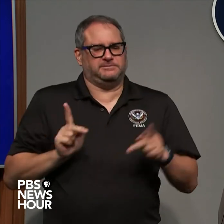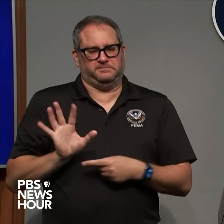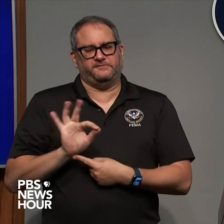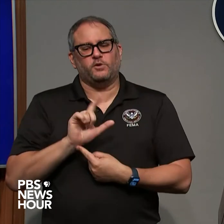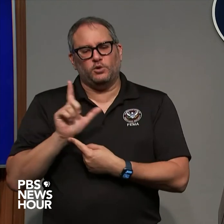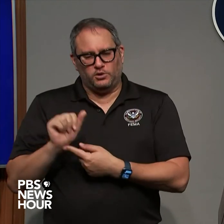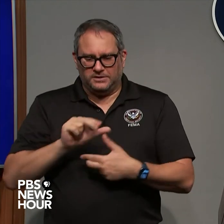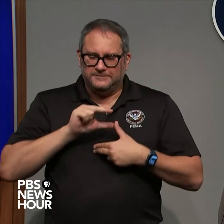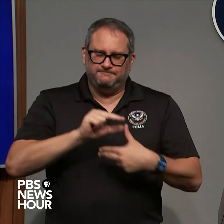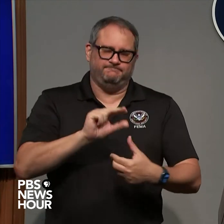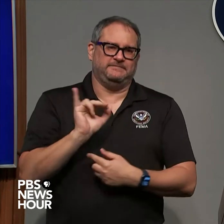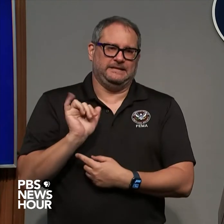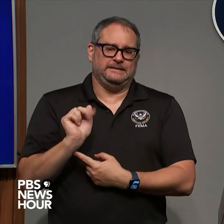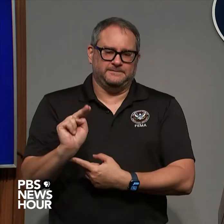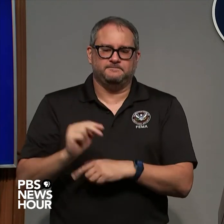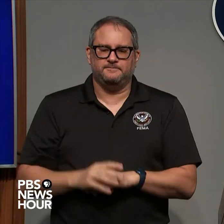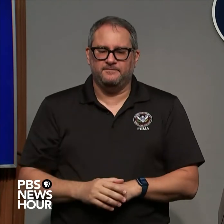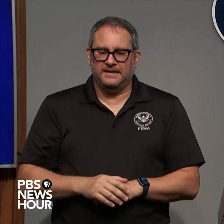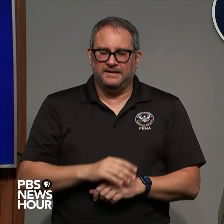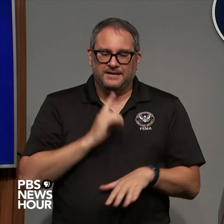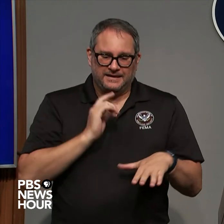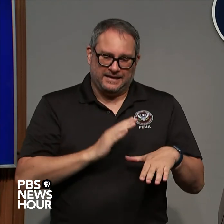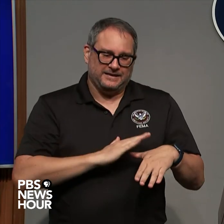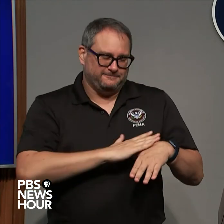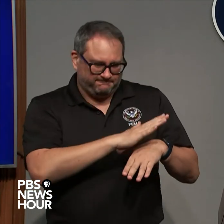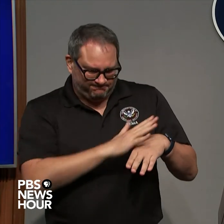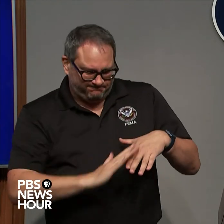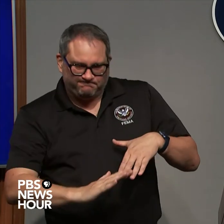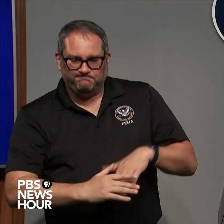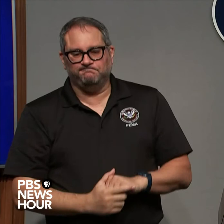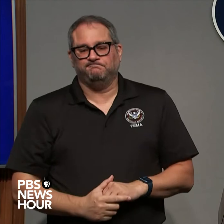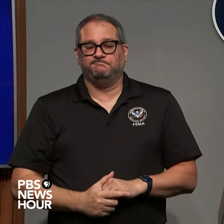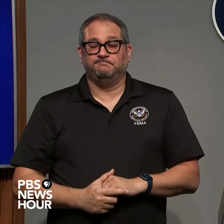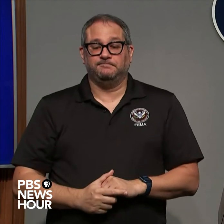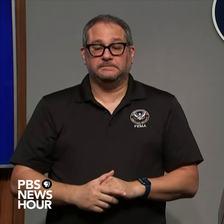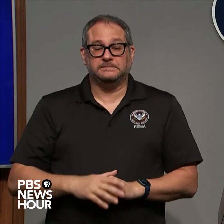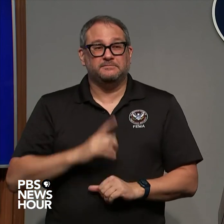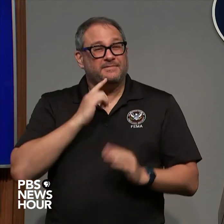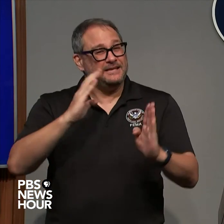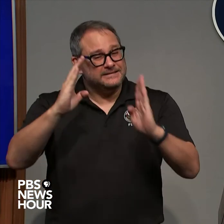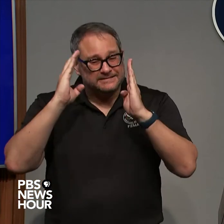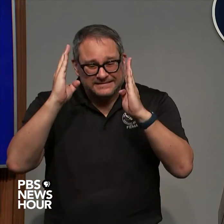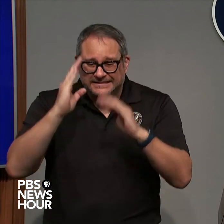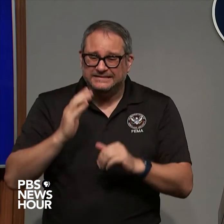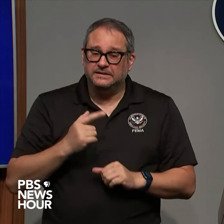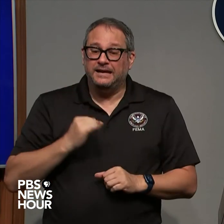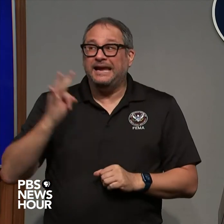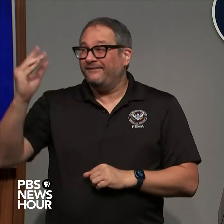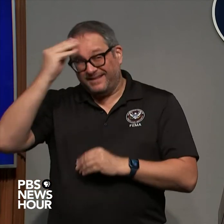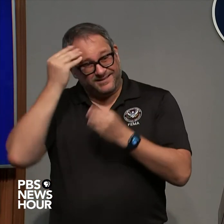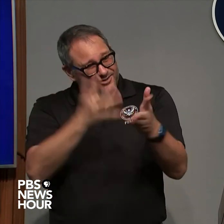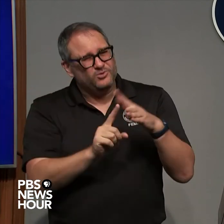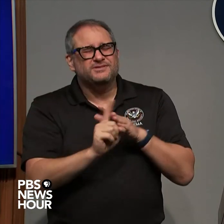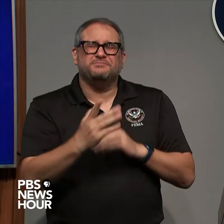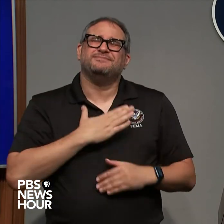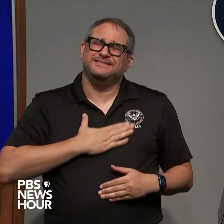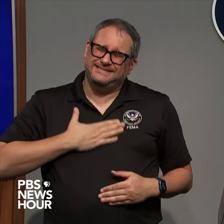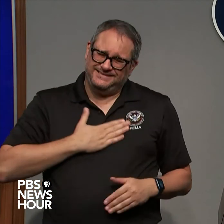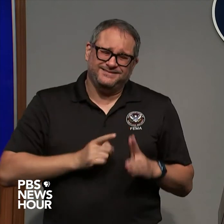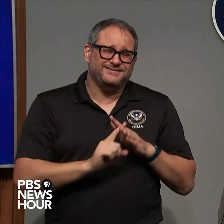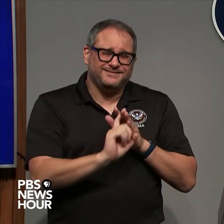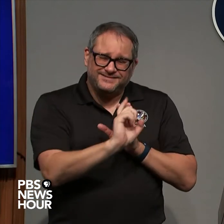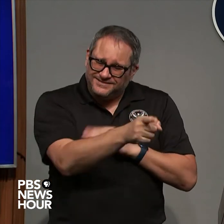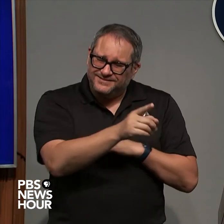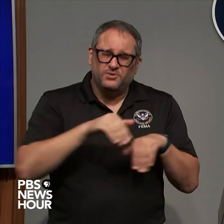listen to your local officials evacuate if they tell you to do so grab your medication your glasses